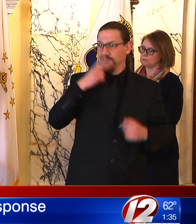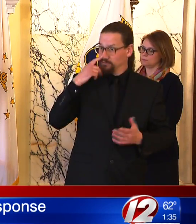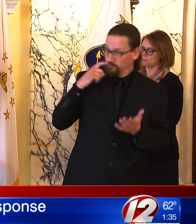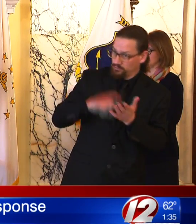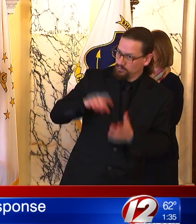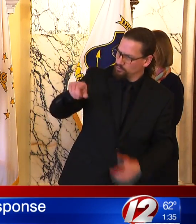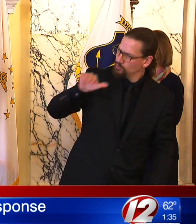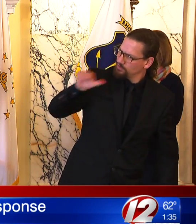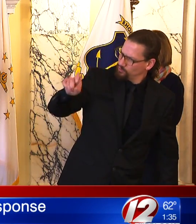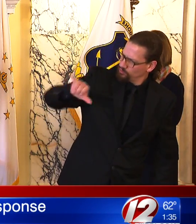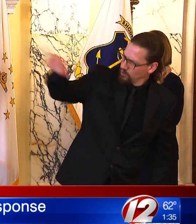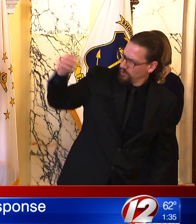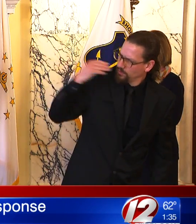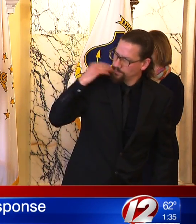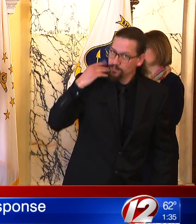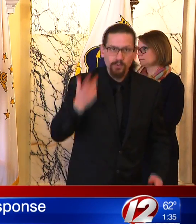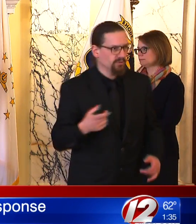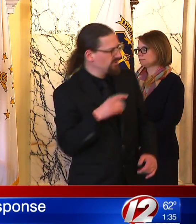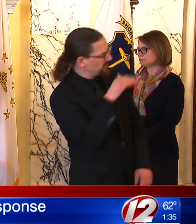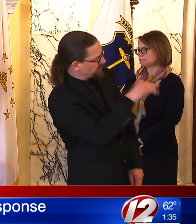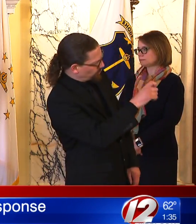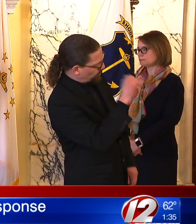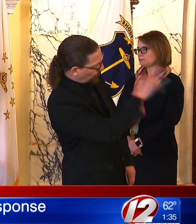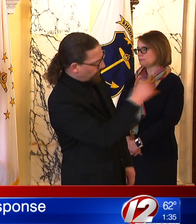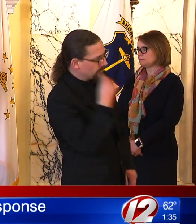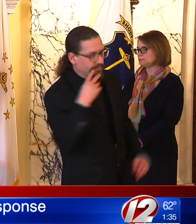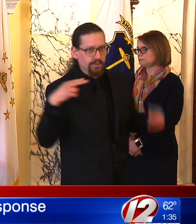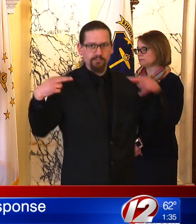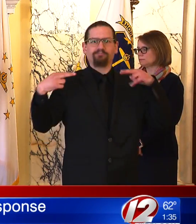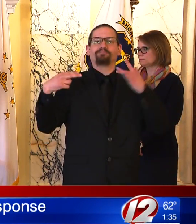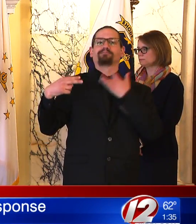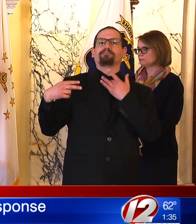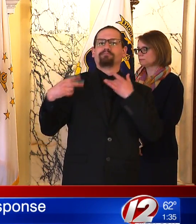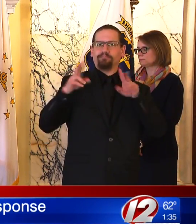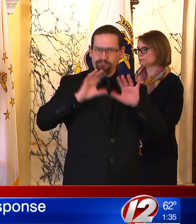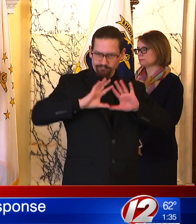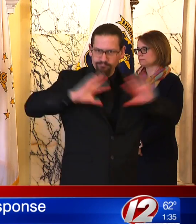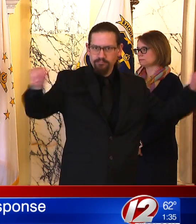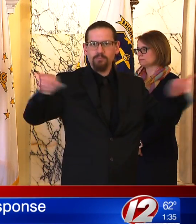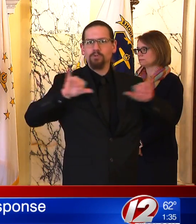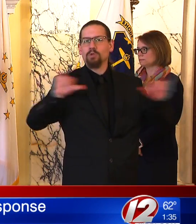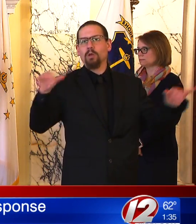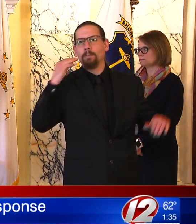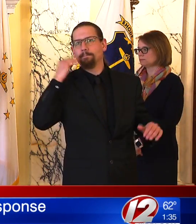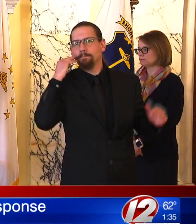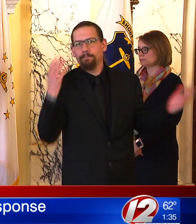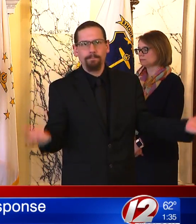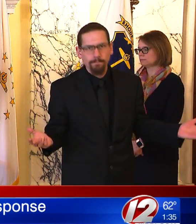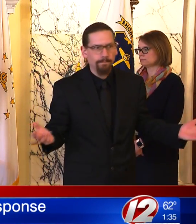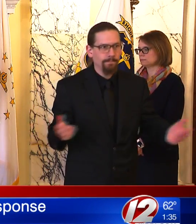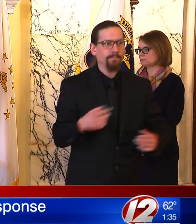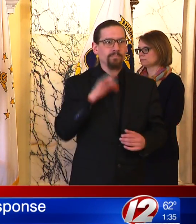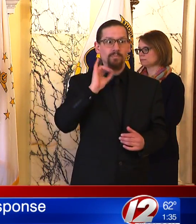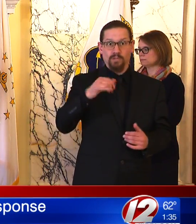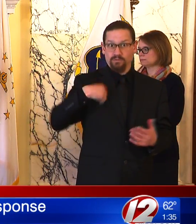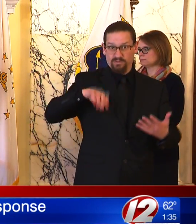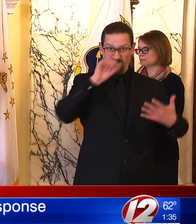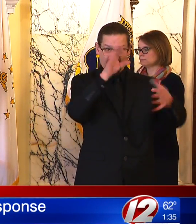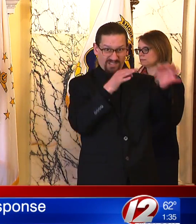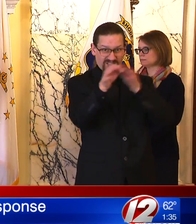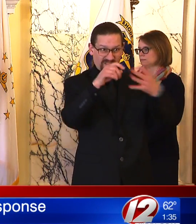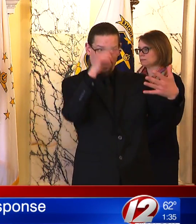The measures we are talking about work. They are effective once they are implemented